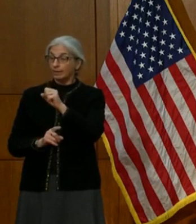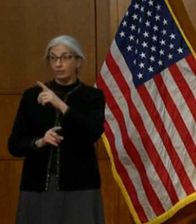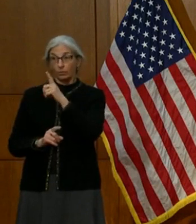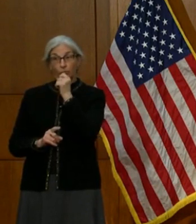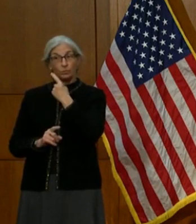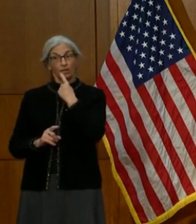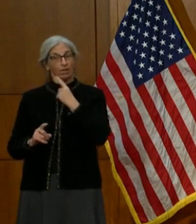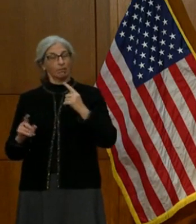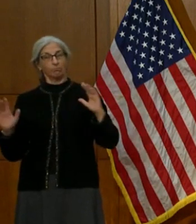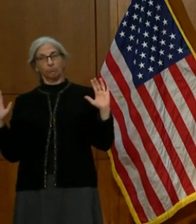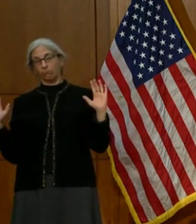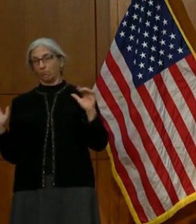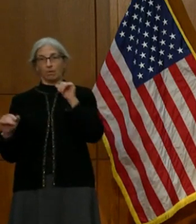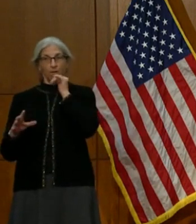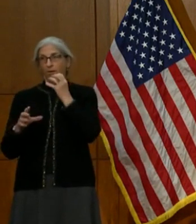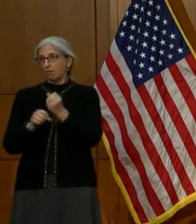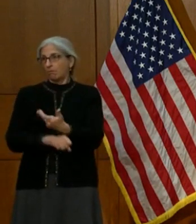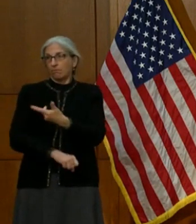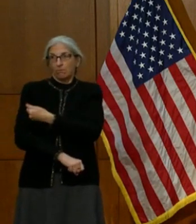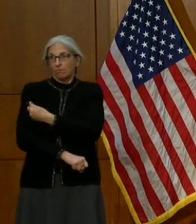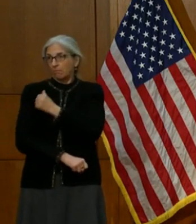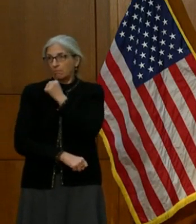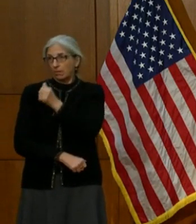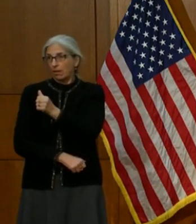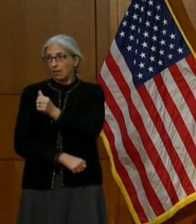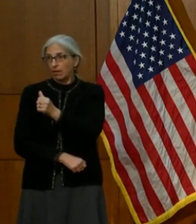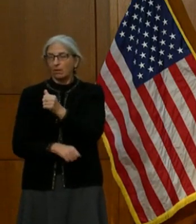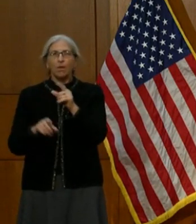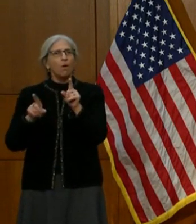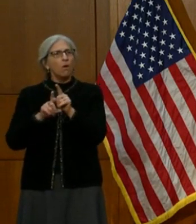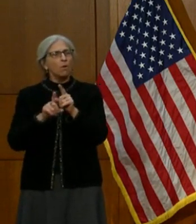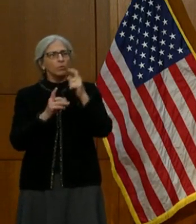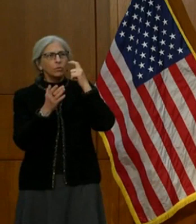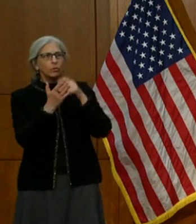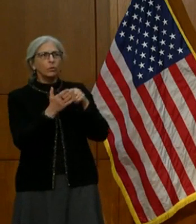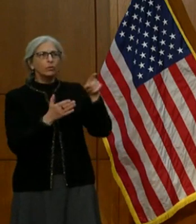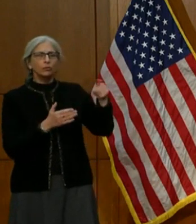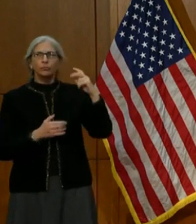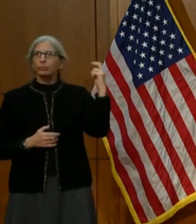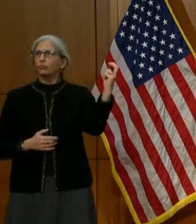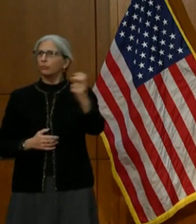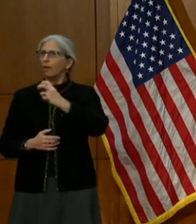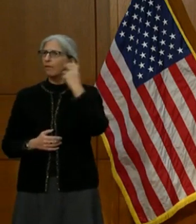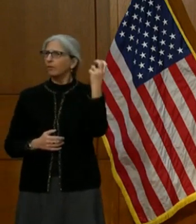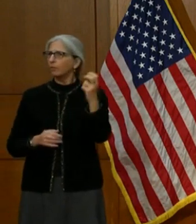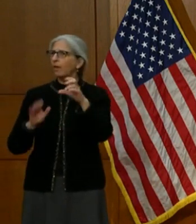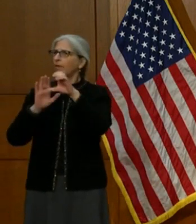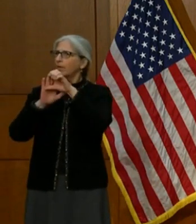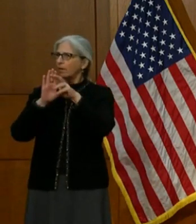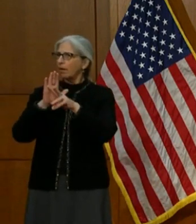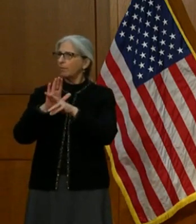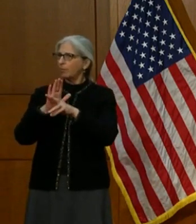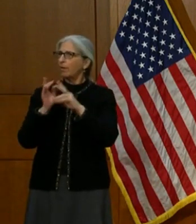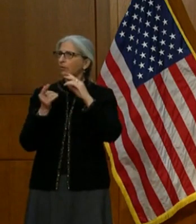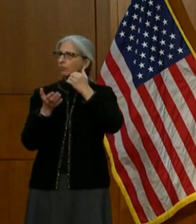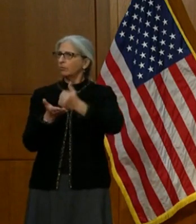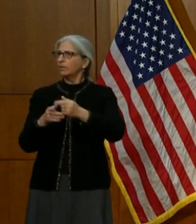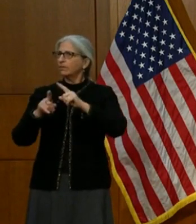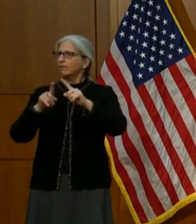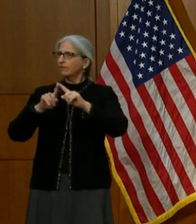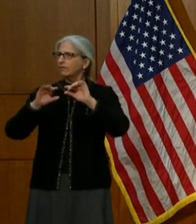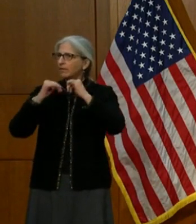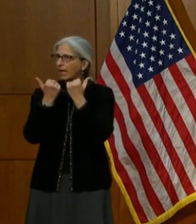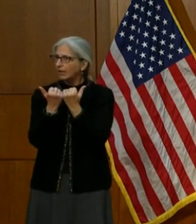throughout the Commonwealth to assist different agencies and businesses and organizations, but Governor, there are still a number of people who are saying they